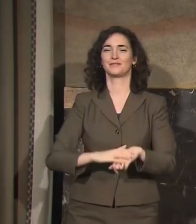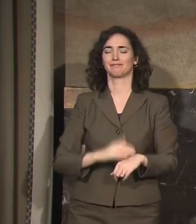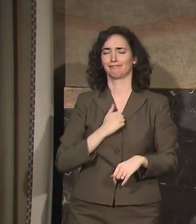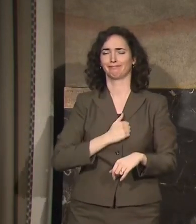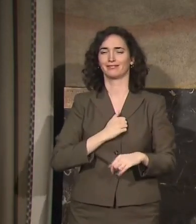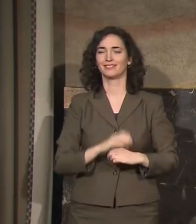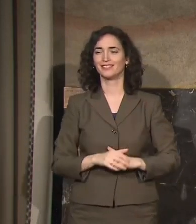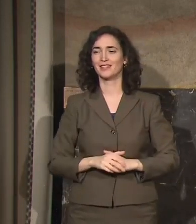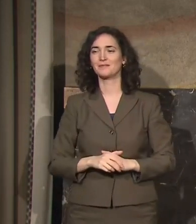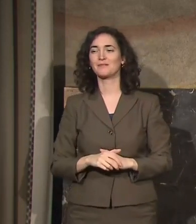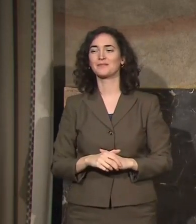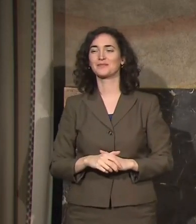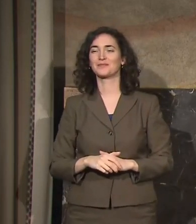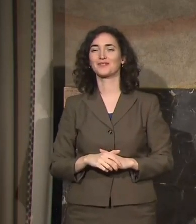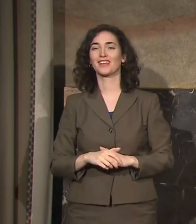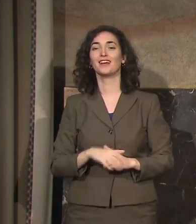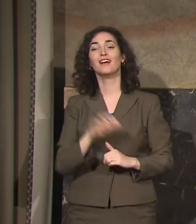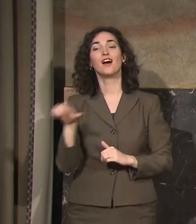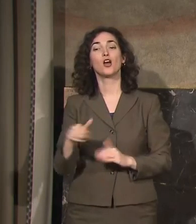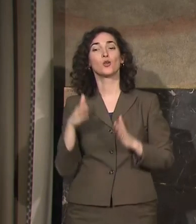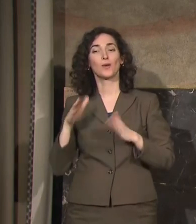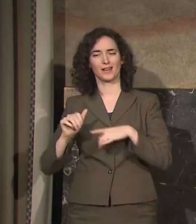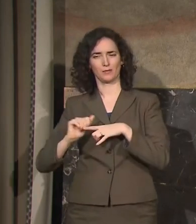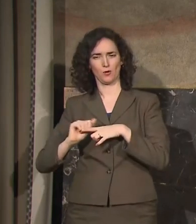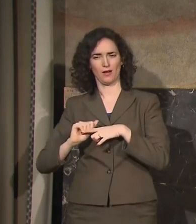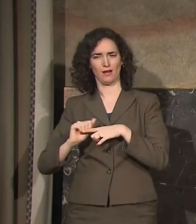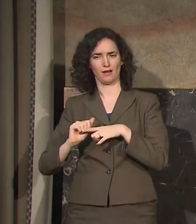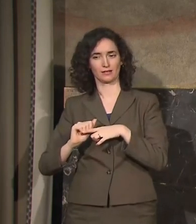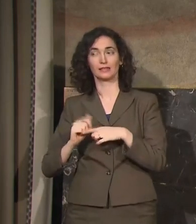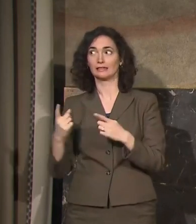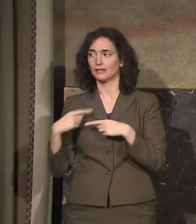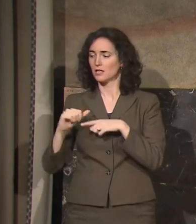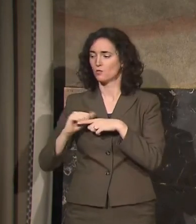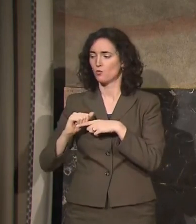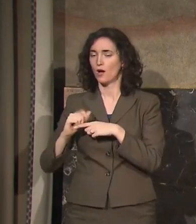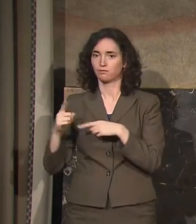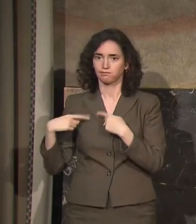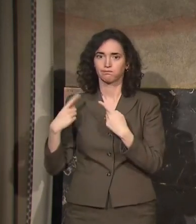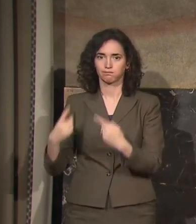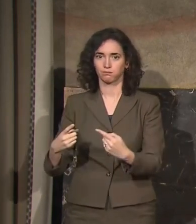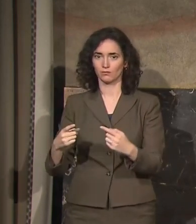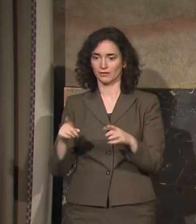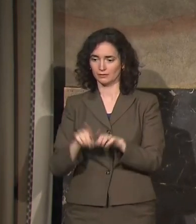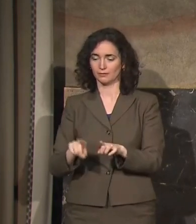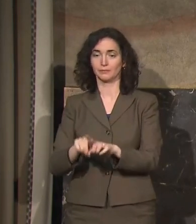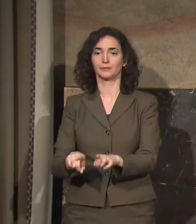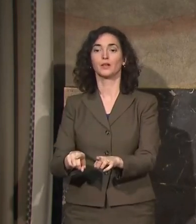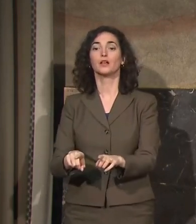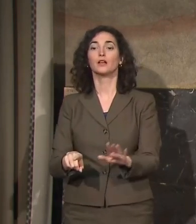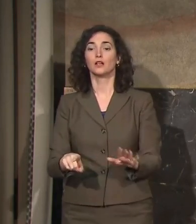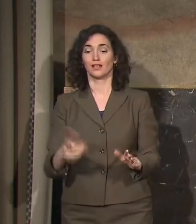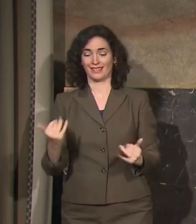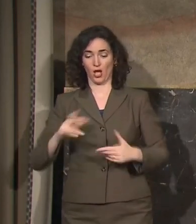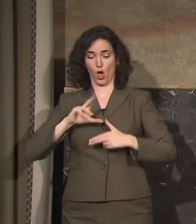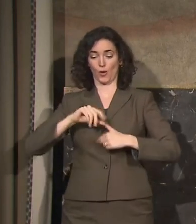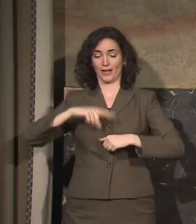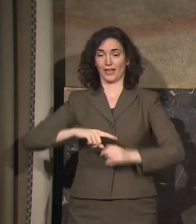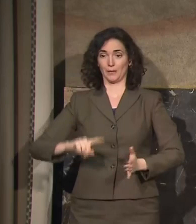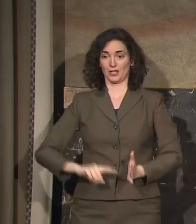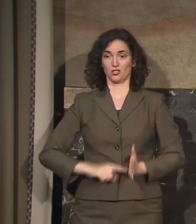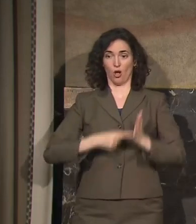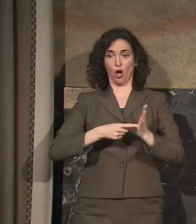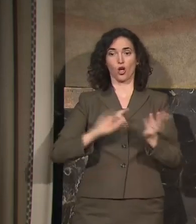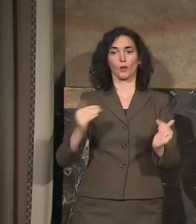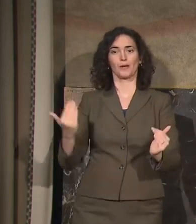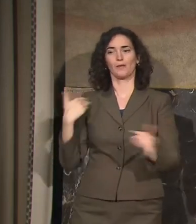having exercises on this all the time, because this is, at least as we start this hurricane season, it's very, very different than